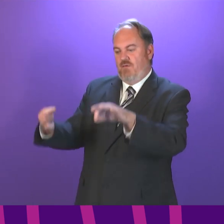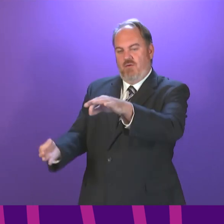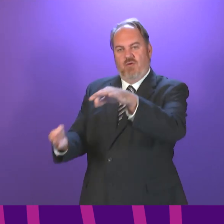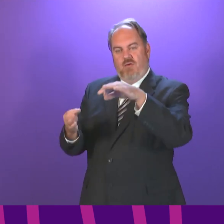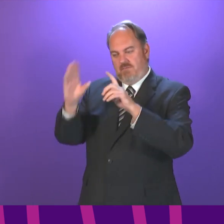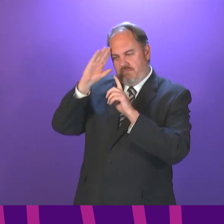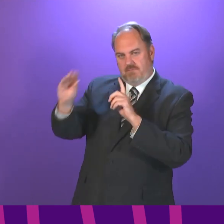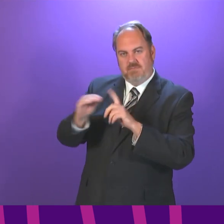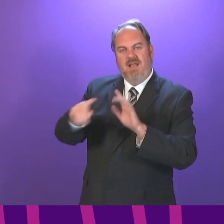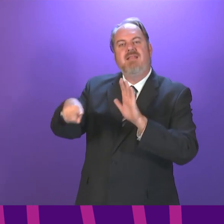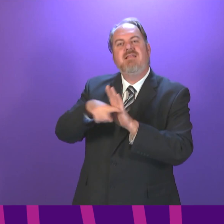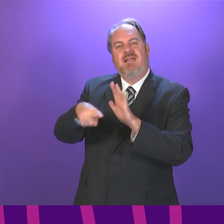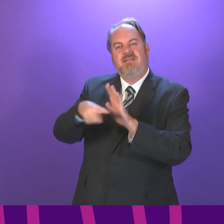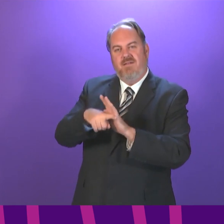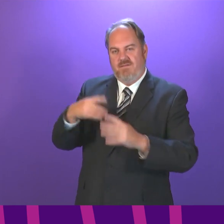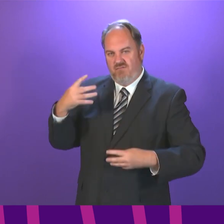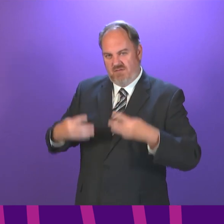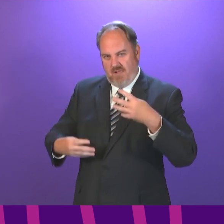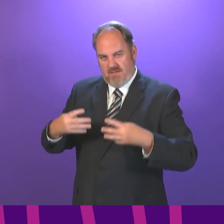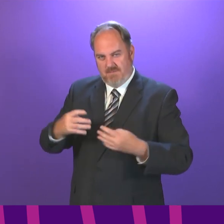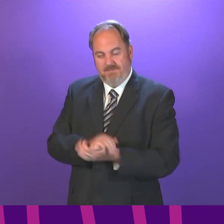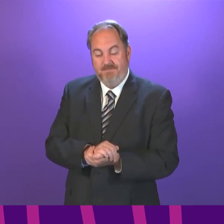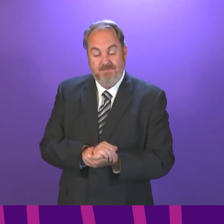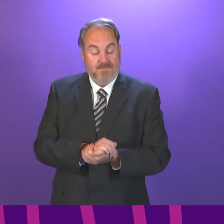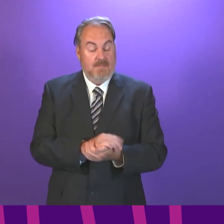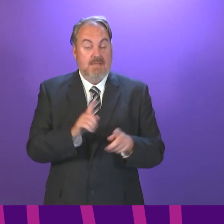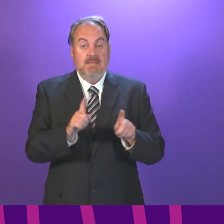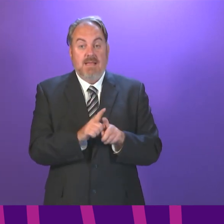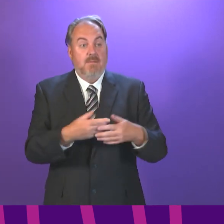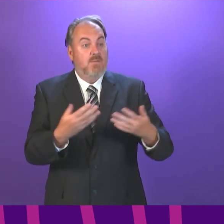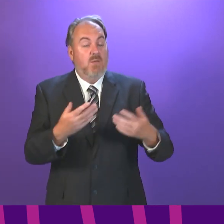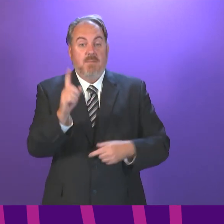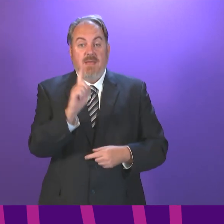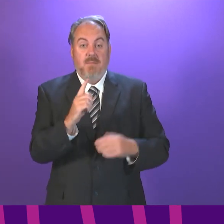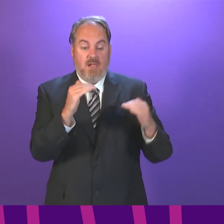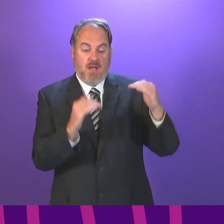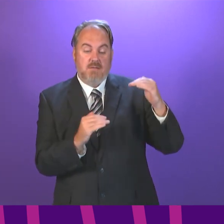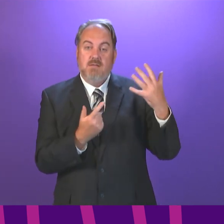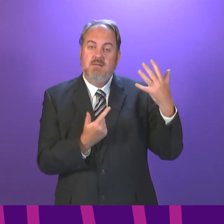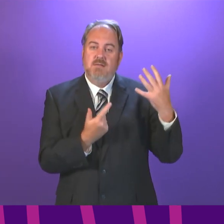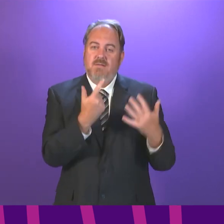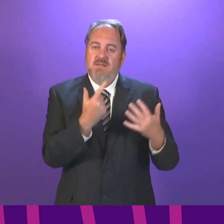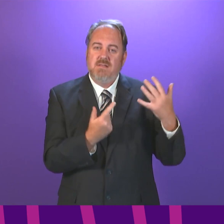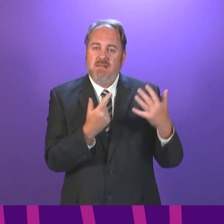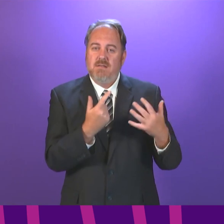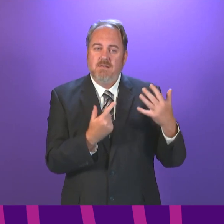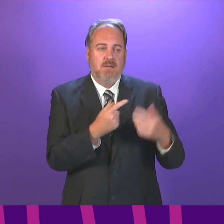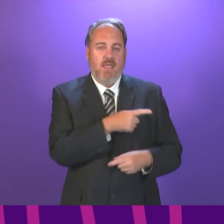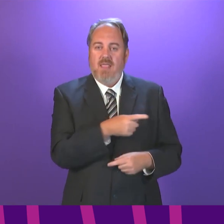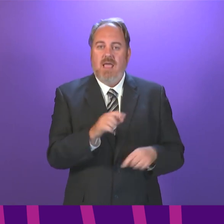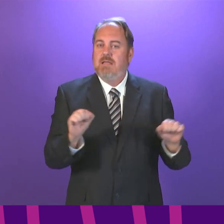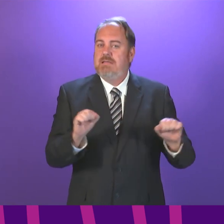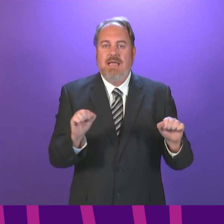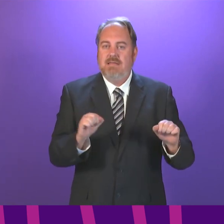-isolation. We are proposing a similar change for people aged 17 or under, most of whom, of course, are not yet eligible